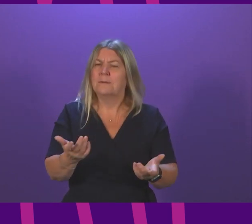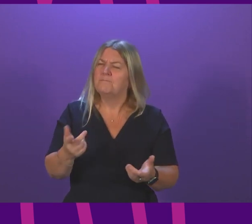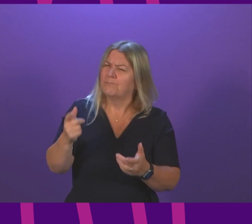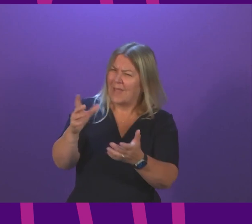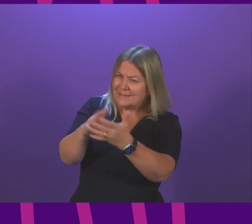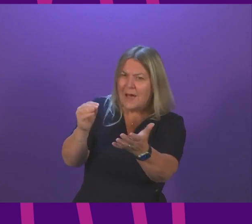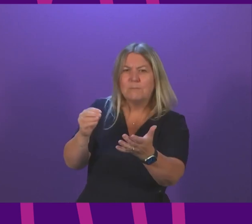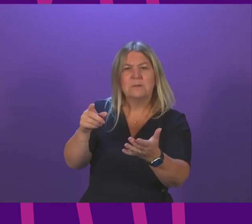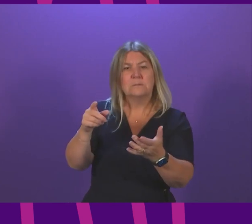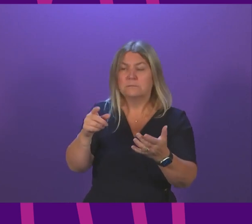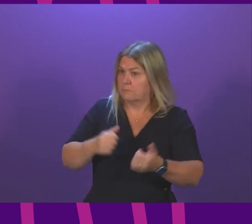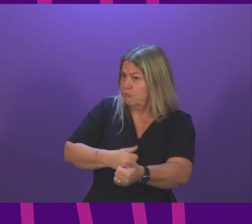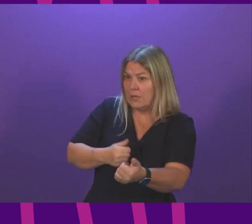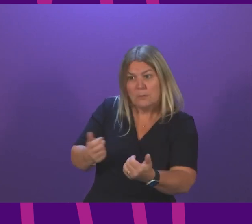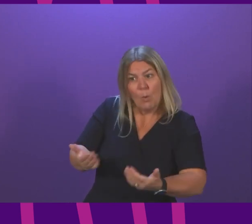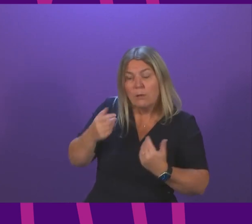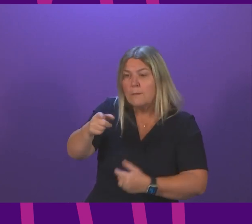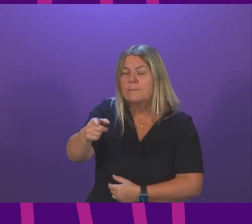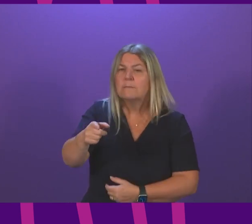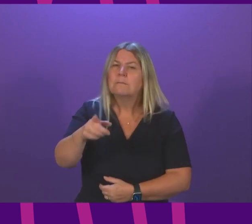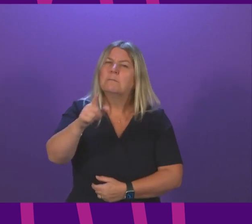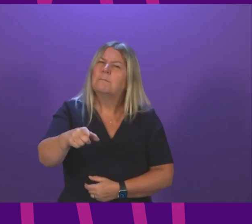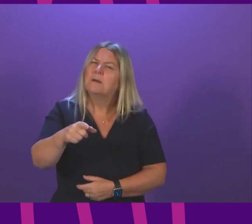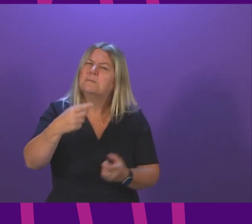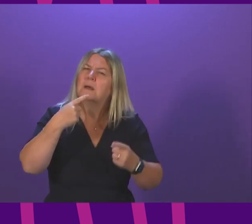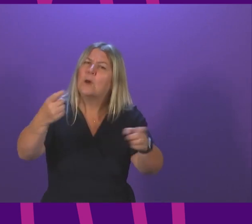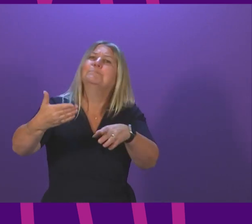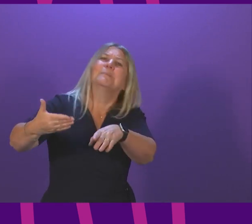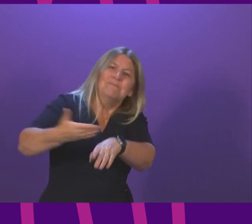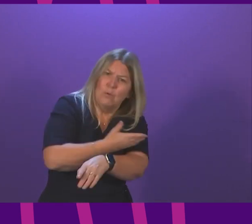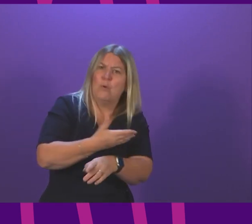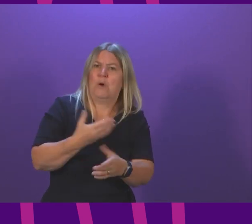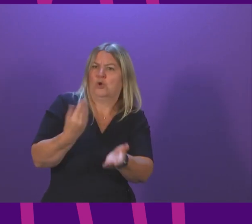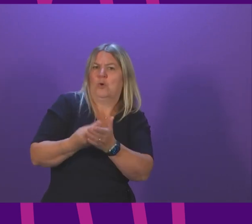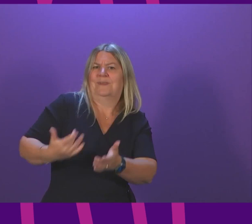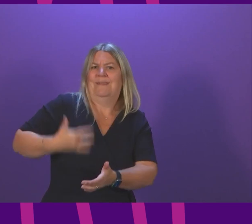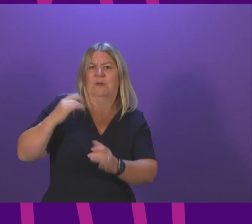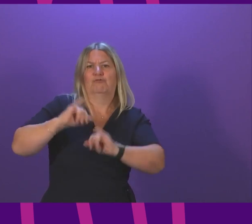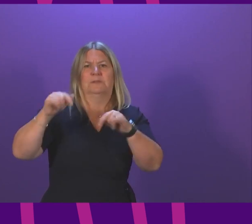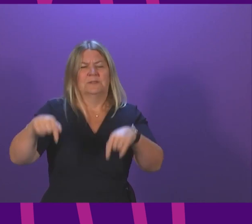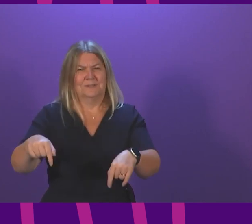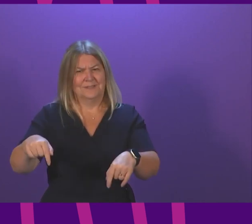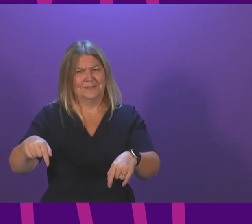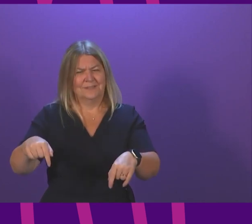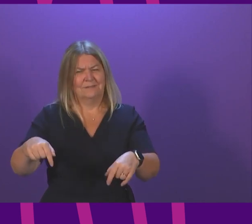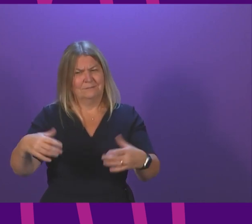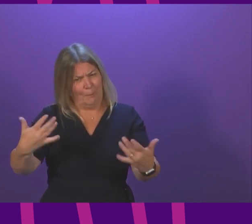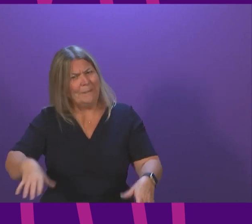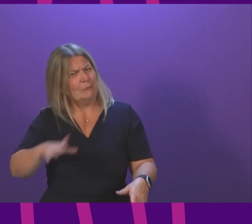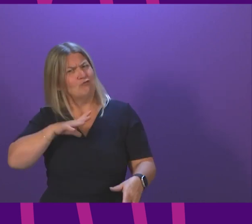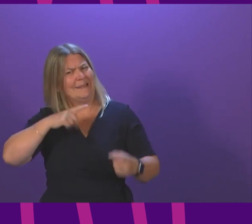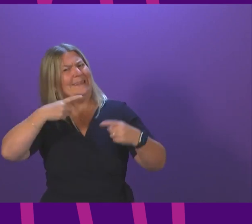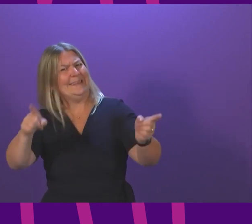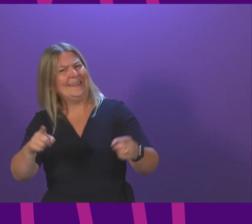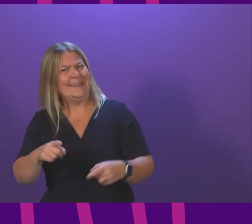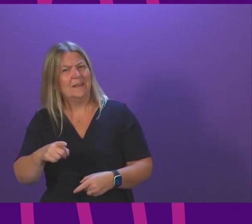which I also welcome but they were announced before we had a cost of living crisis and what I say to you first ministers we can shout